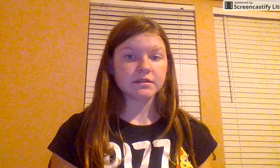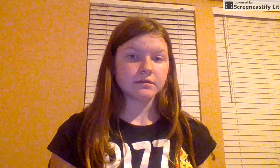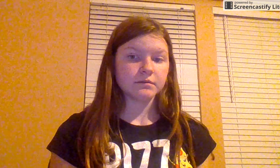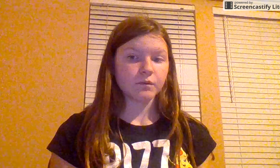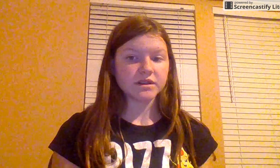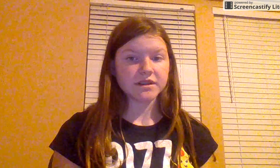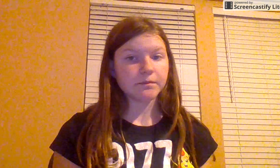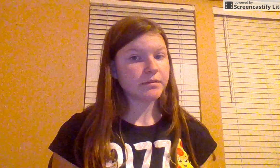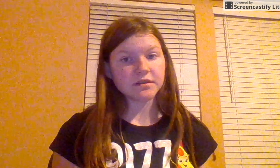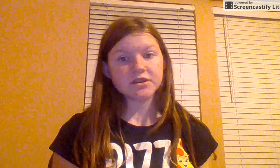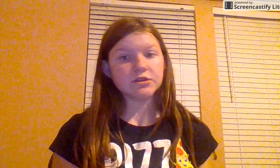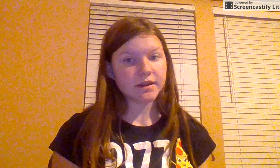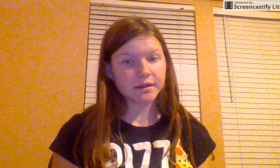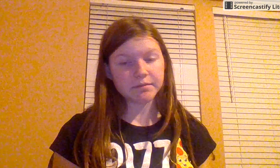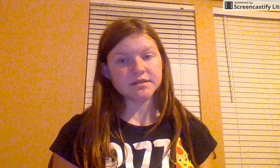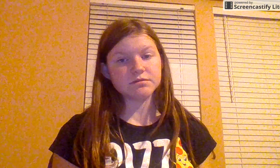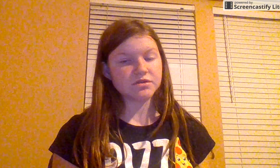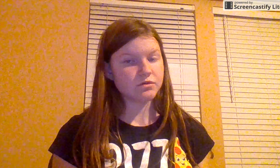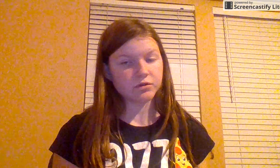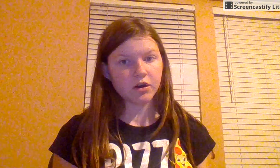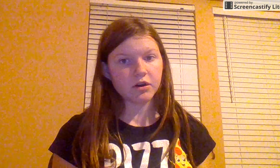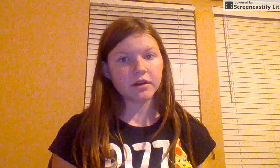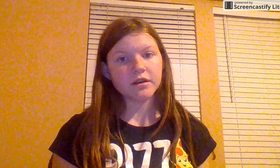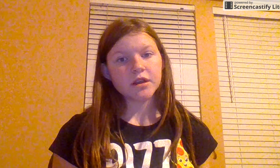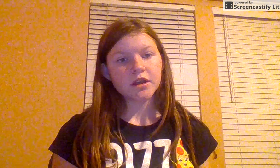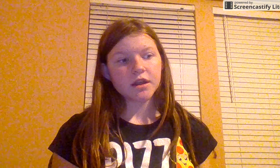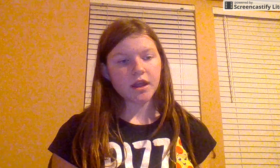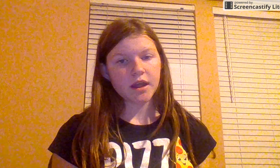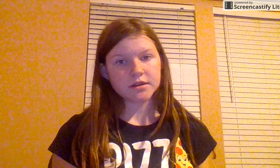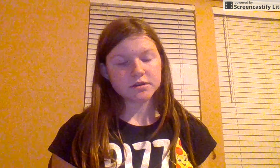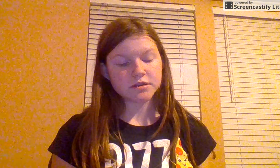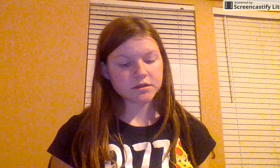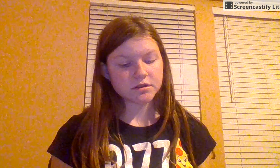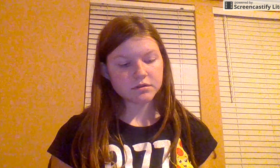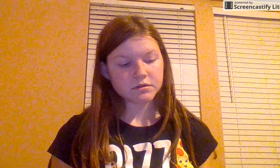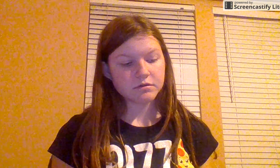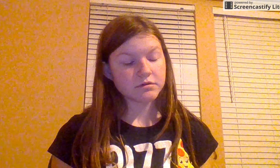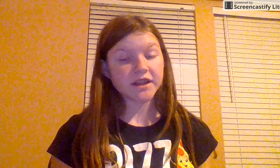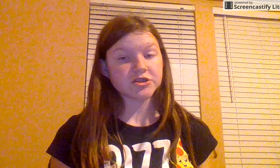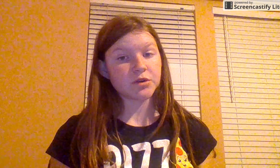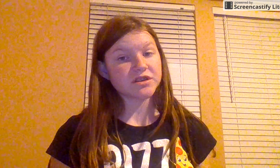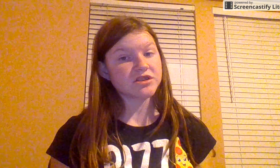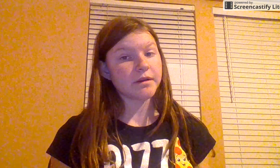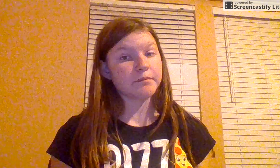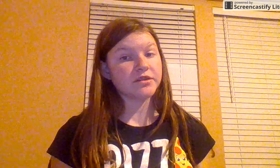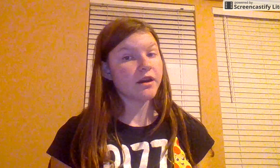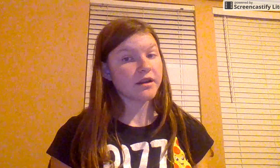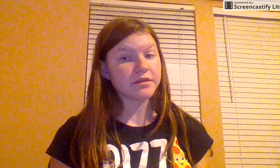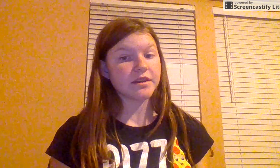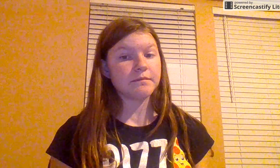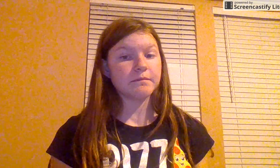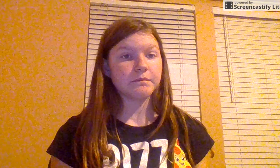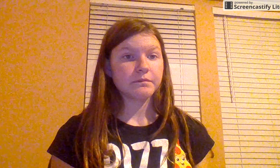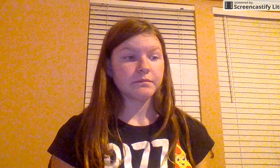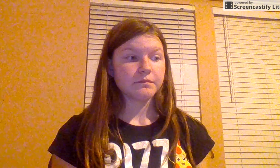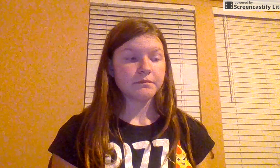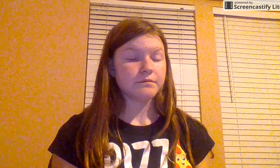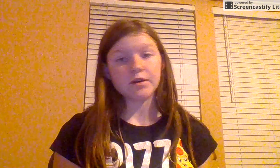want to keep continuing it because it was too long. And to answer your question about me talking with him, no.